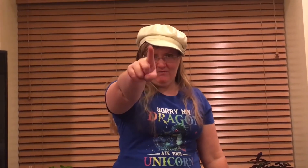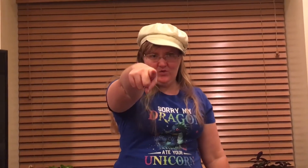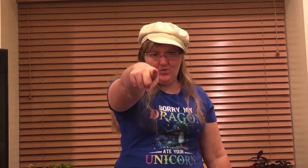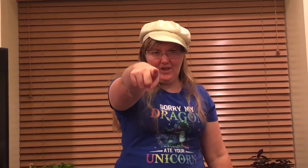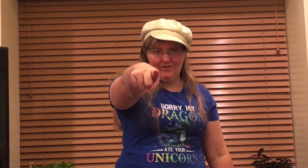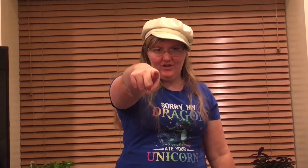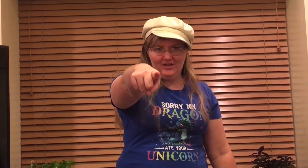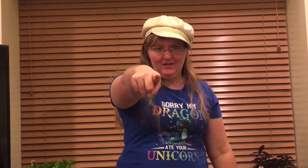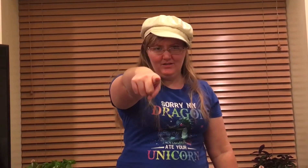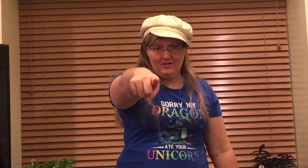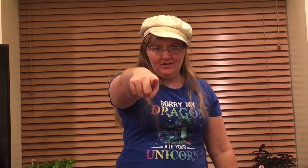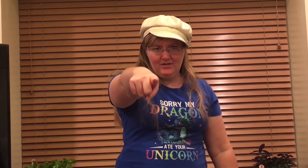fool out of the king.